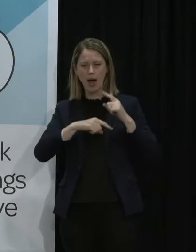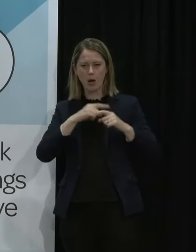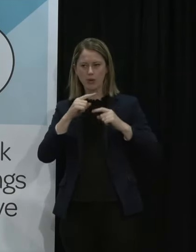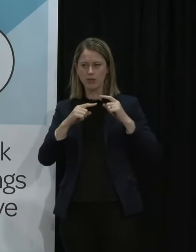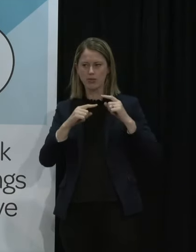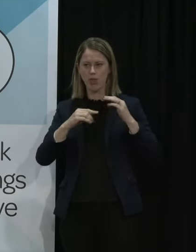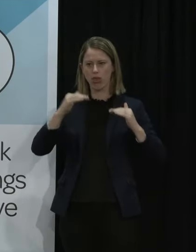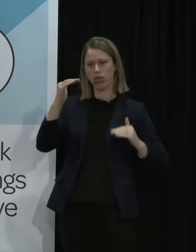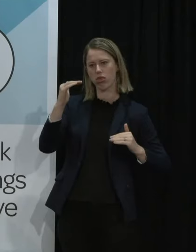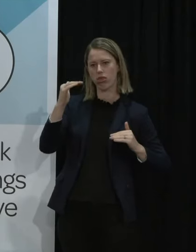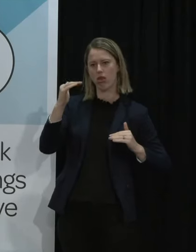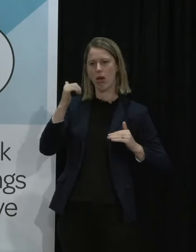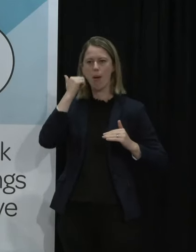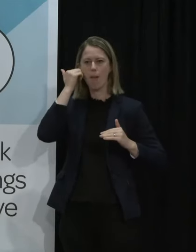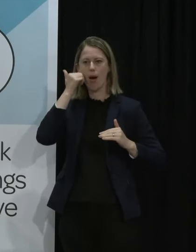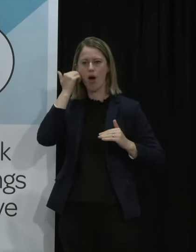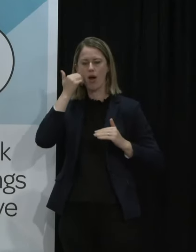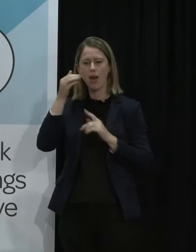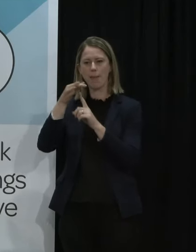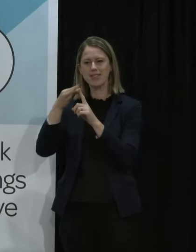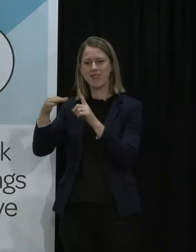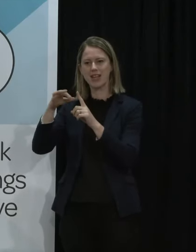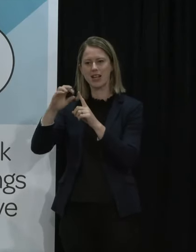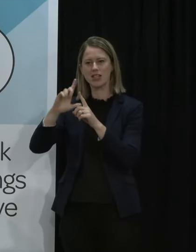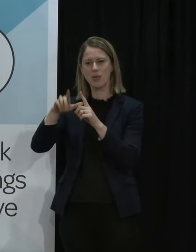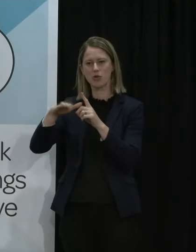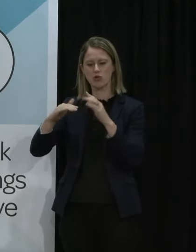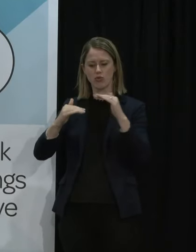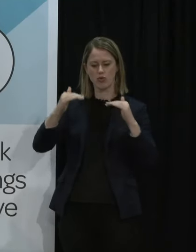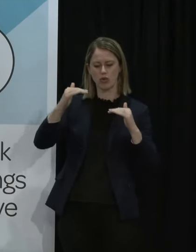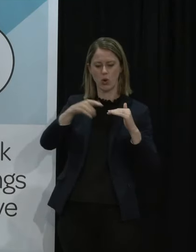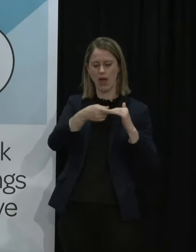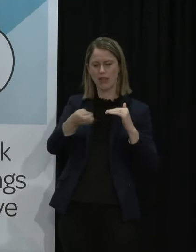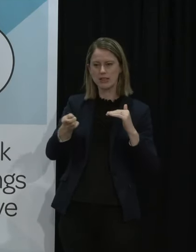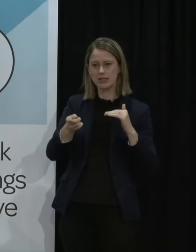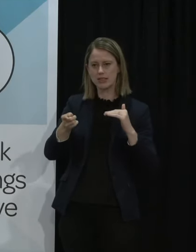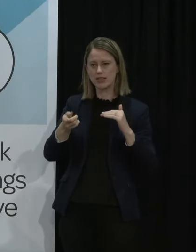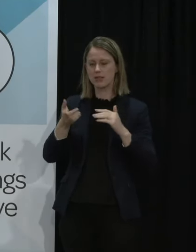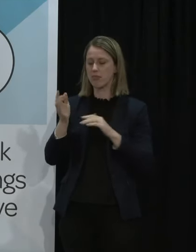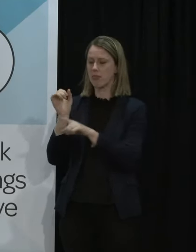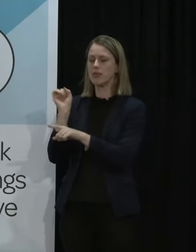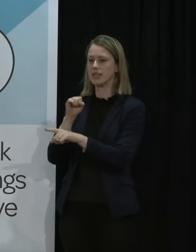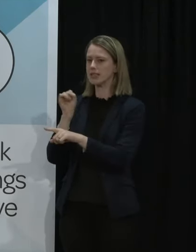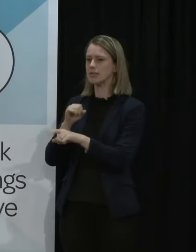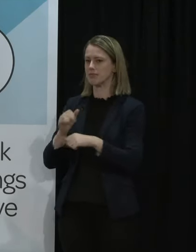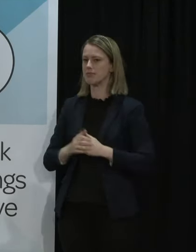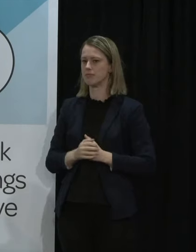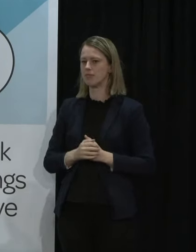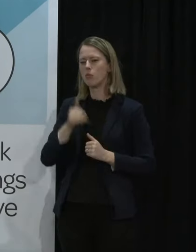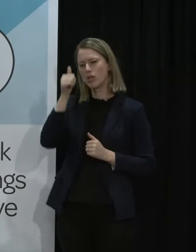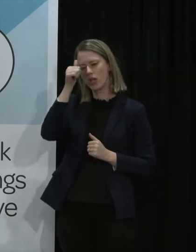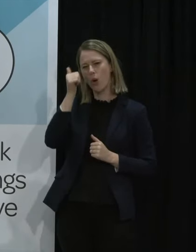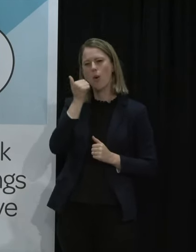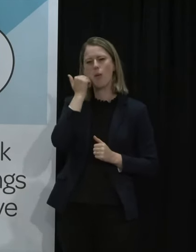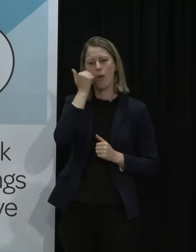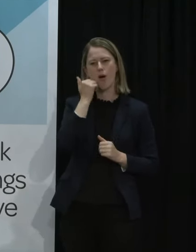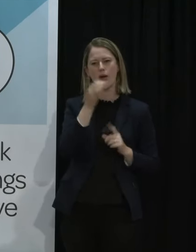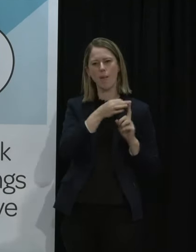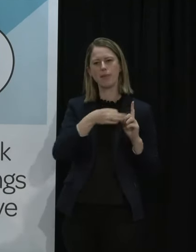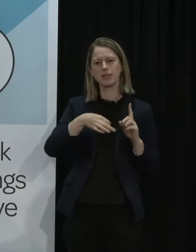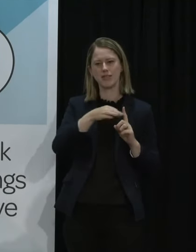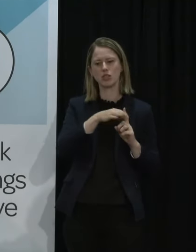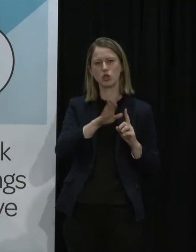Māori and Pacific disabled children and Pākeā Yes absolutely we know that Māori and Pacific children